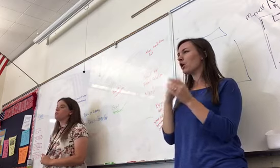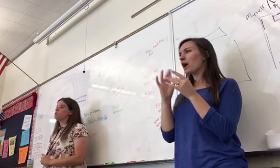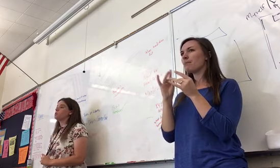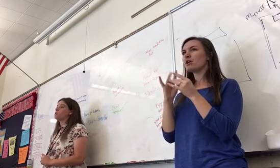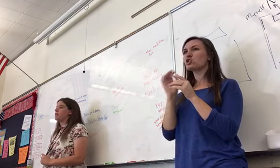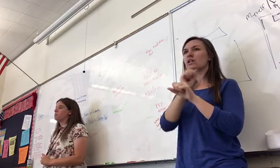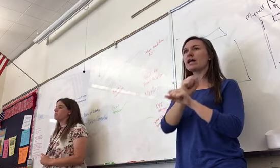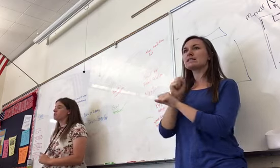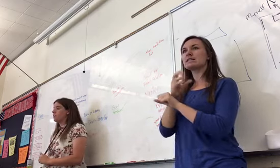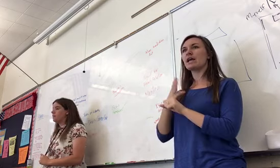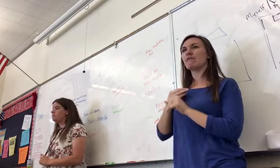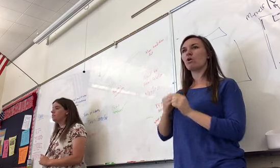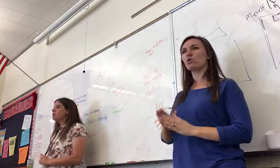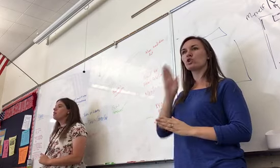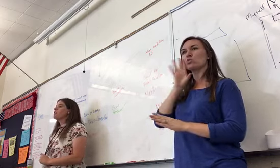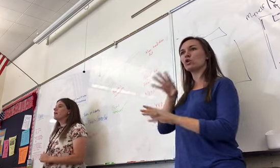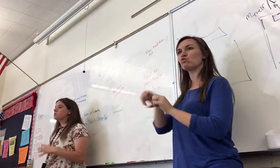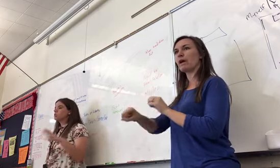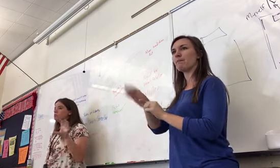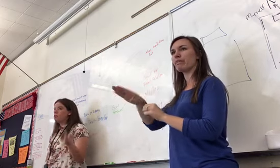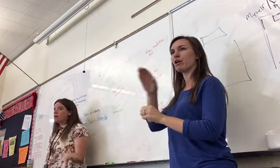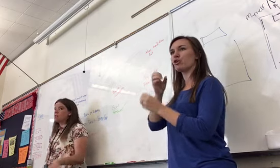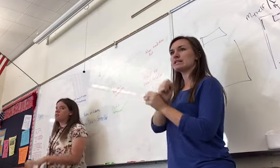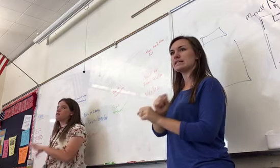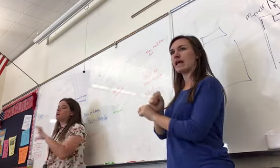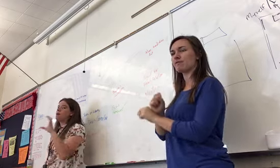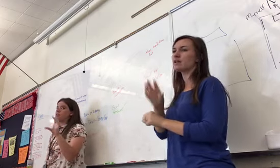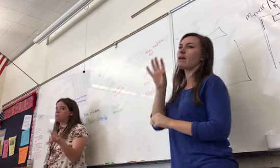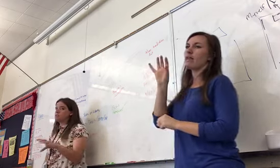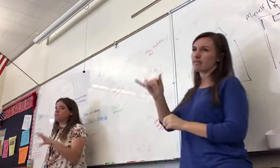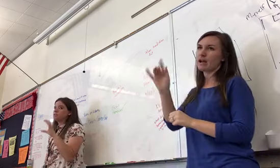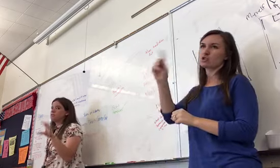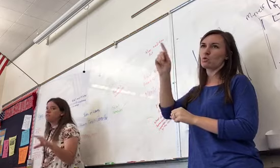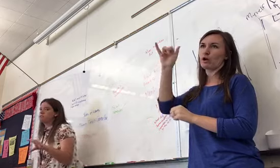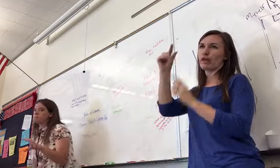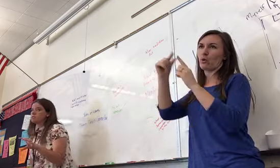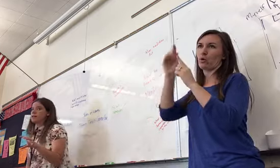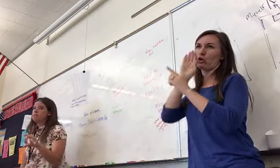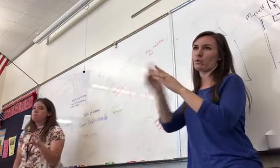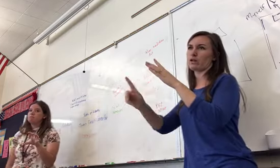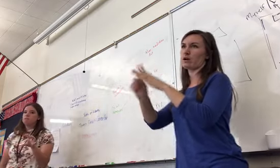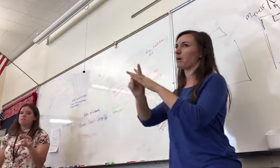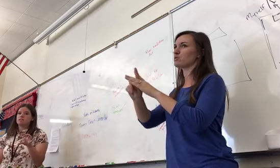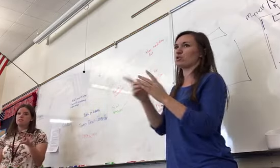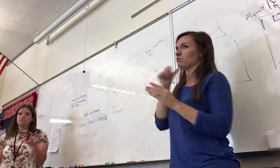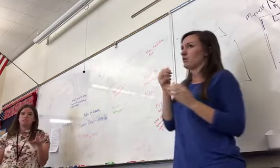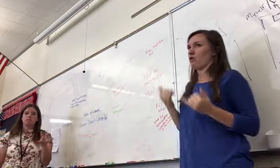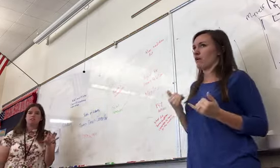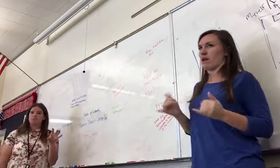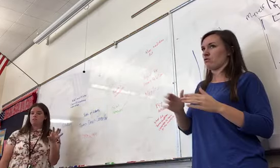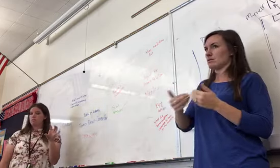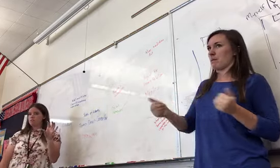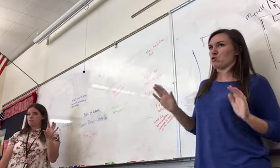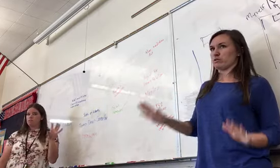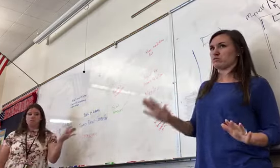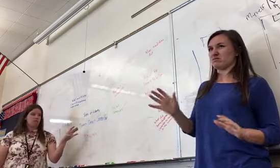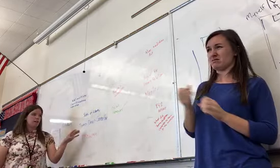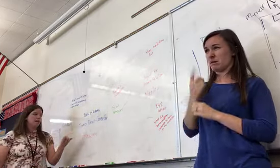owners would rape their slaves? That's where the mulatto is going to come out of. Okay? Make sense? Okay.